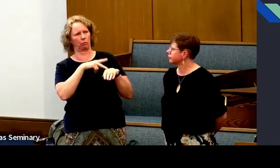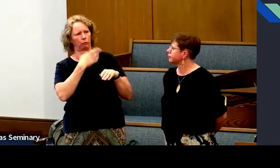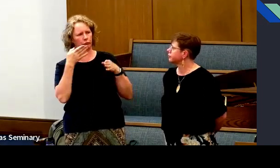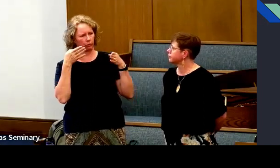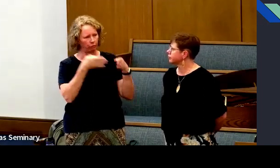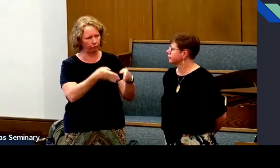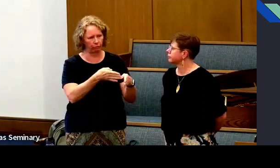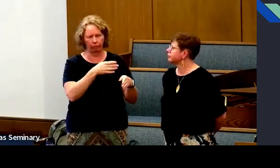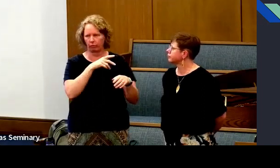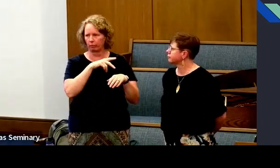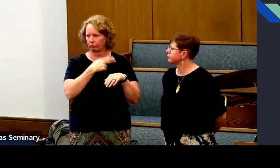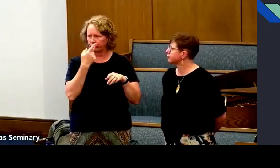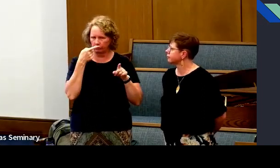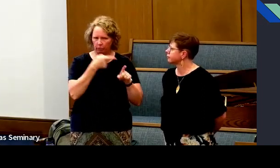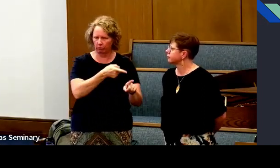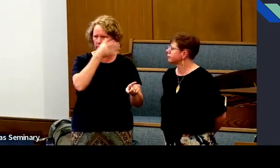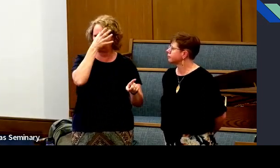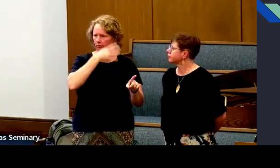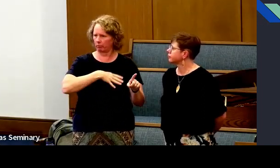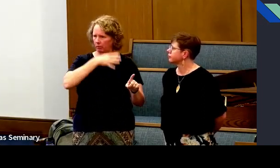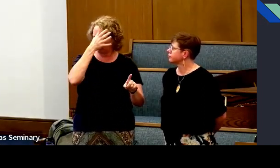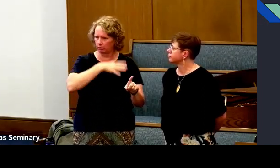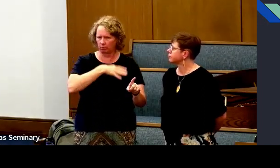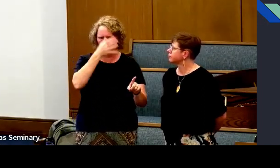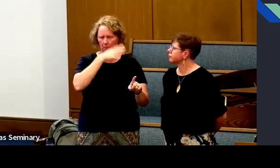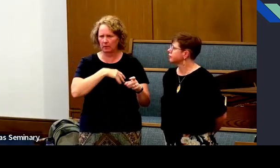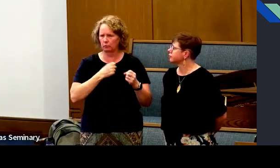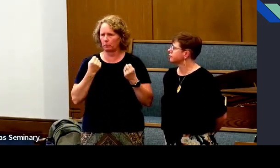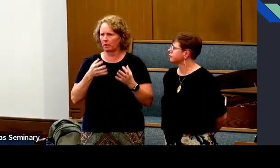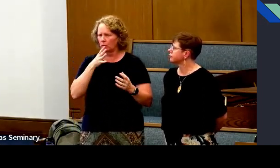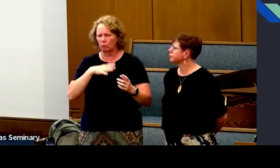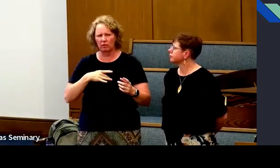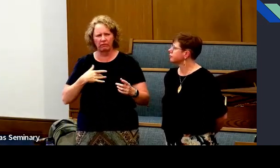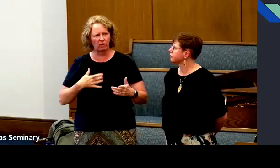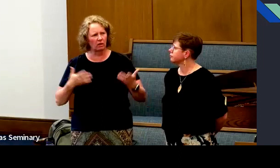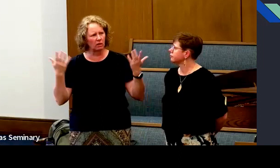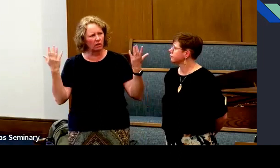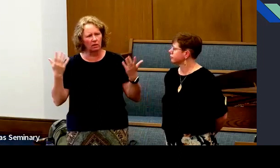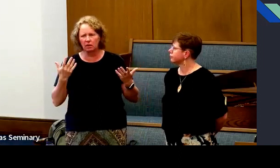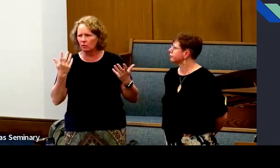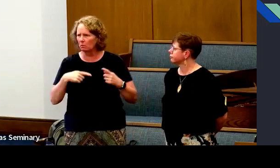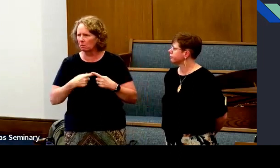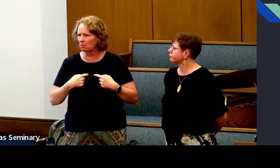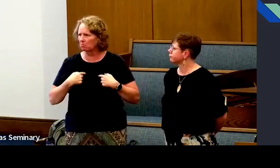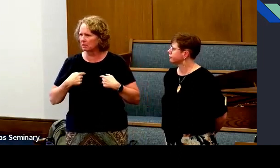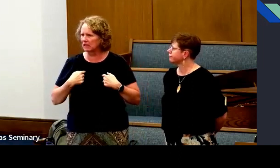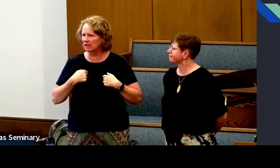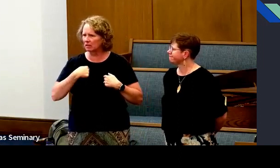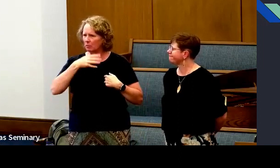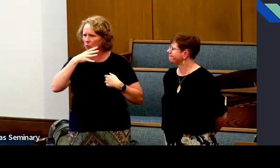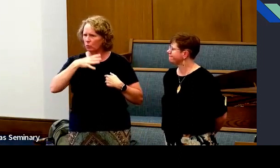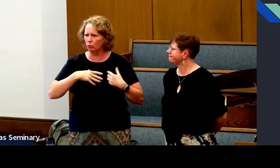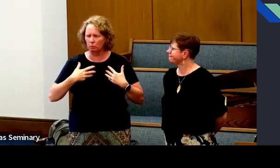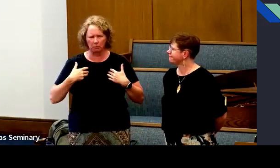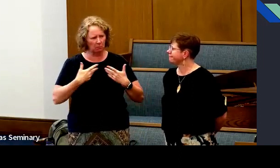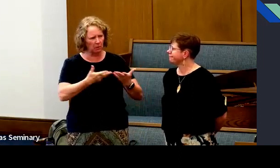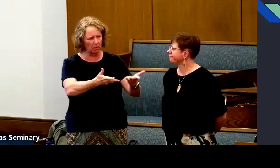us, well, everything that the church teaches us is that men and priesthood are the same. And women,